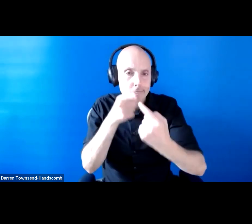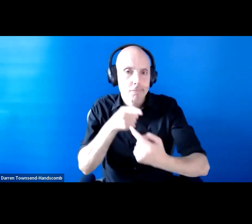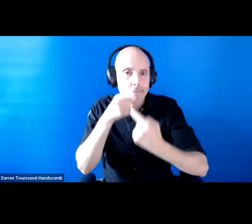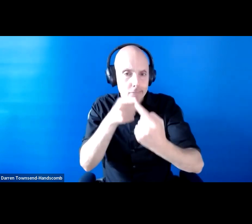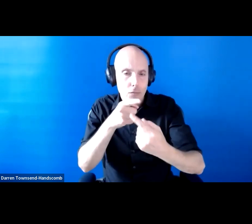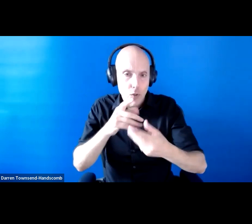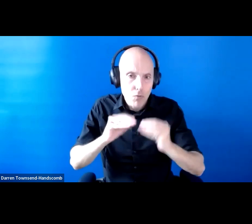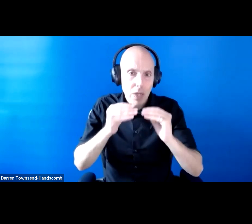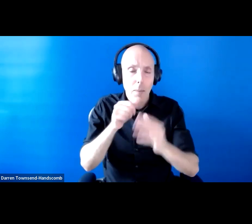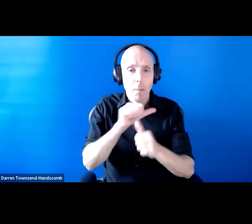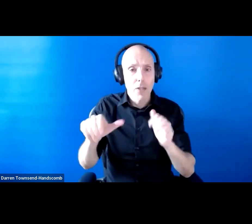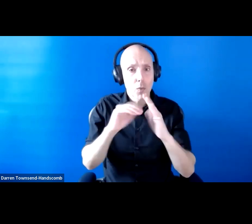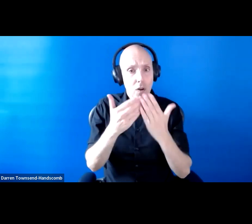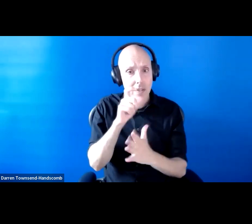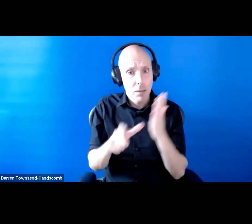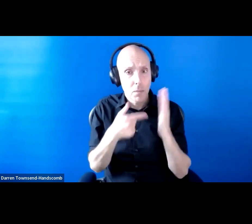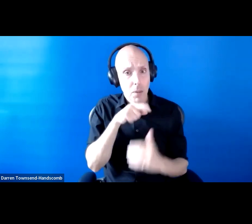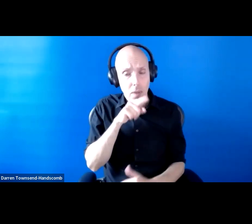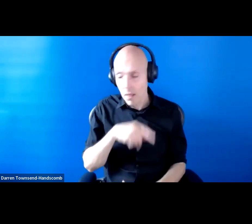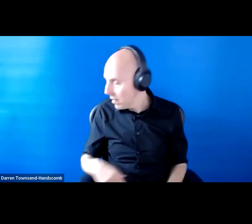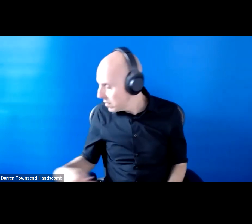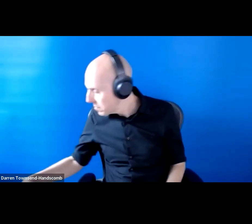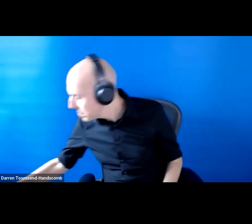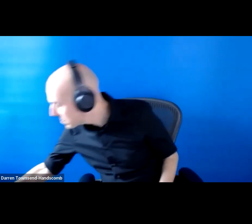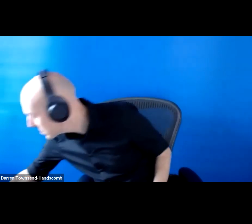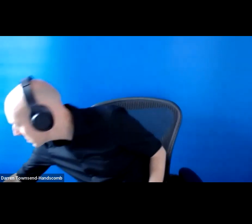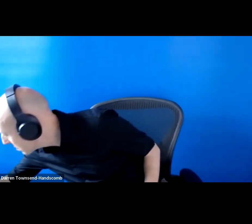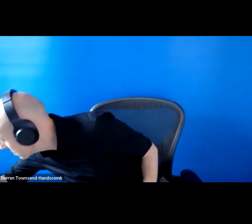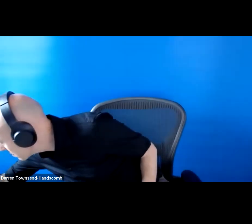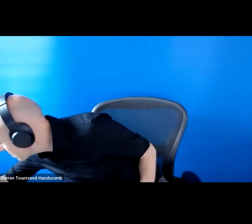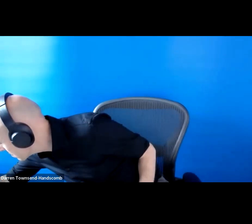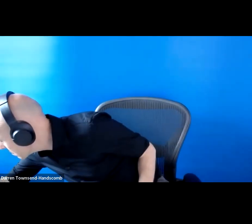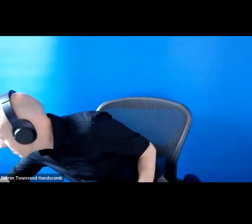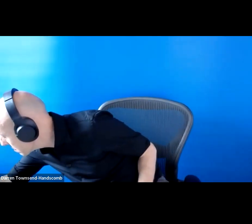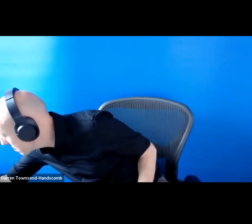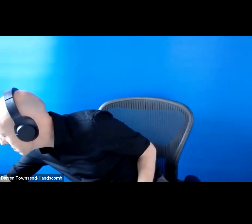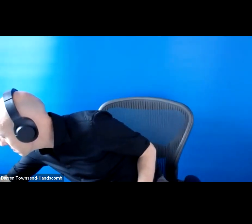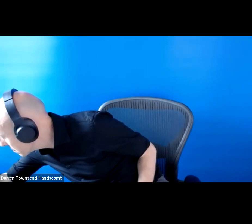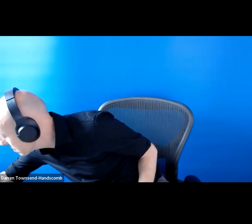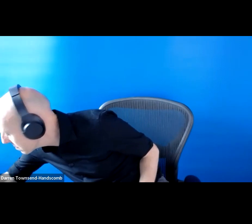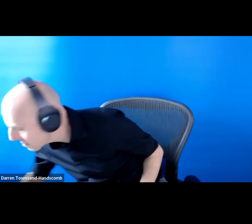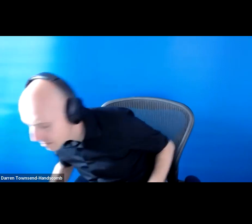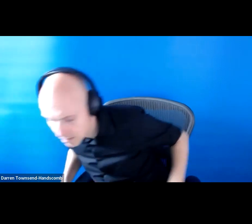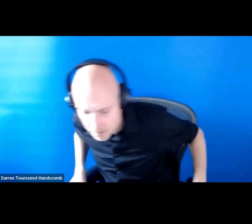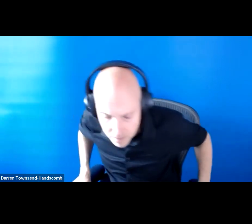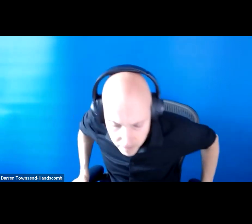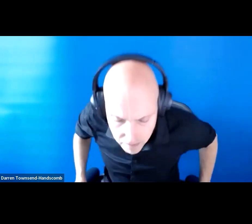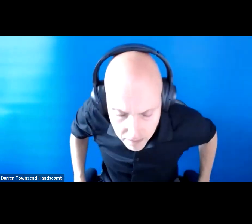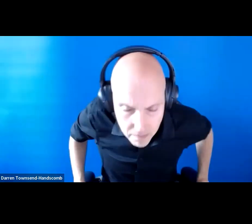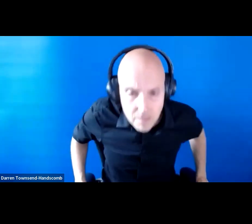for disabled people. I mean, firstly, you've got to say and you've got to acknowledge that disabled people have spoken